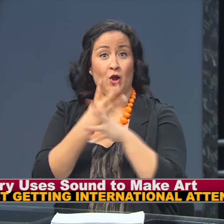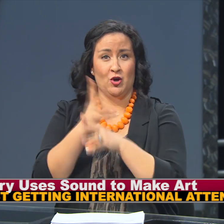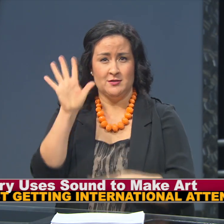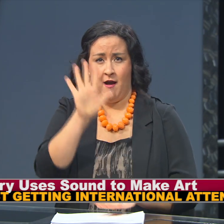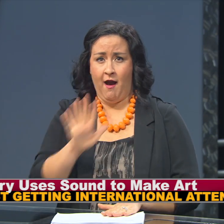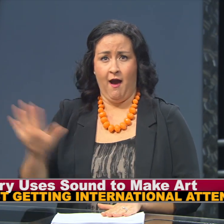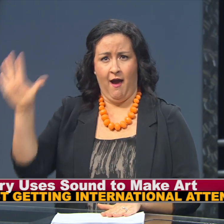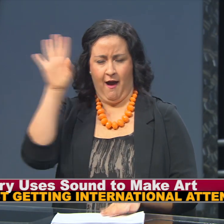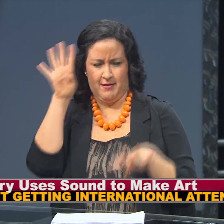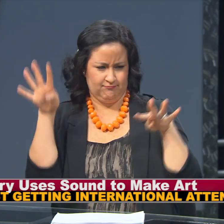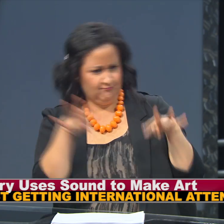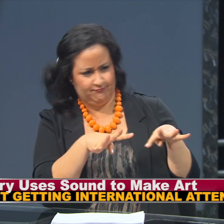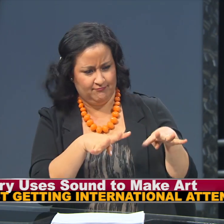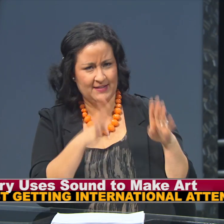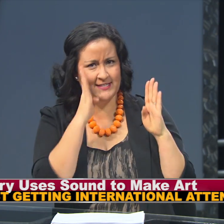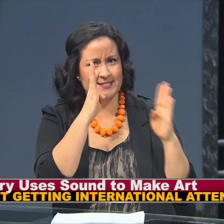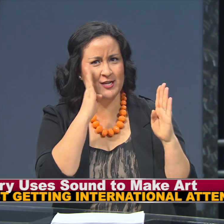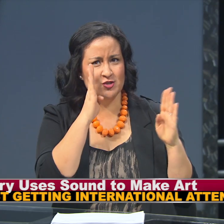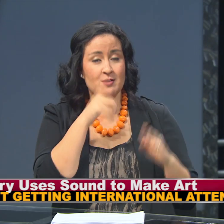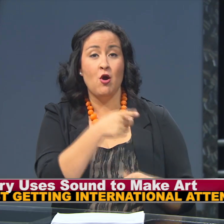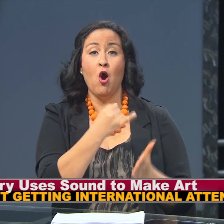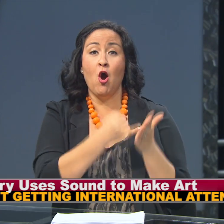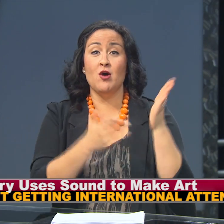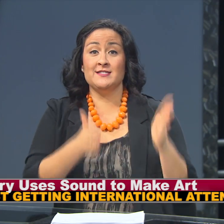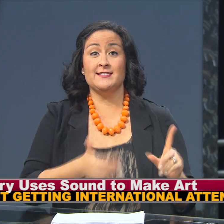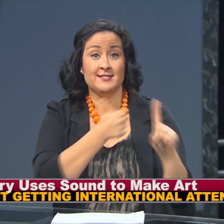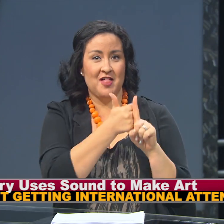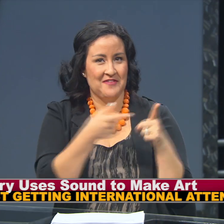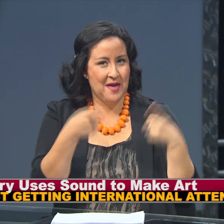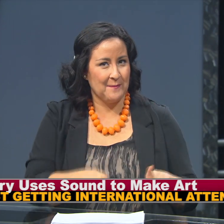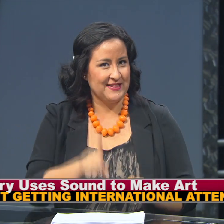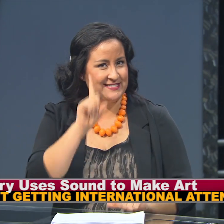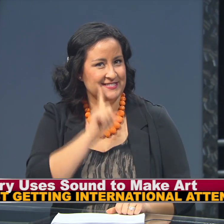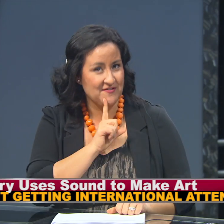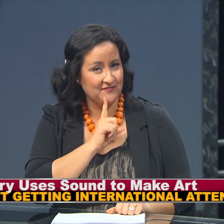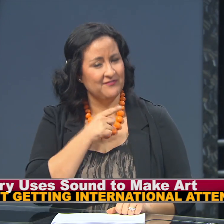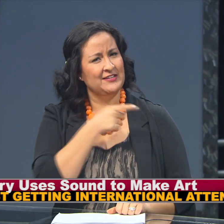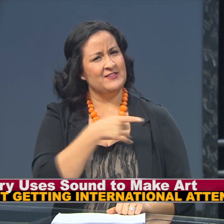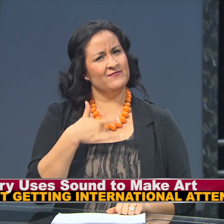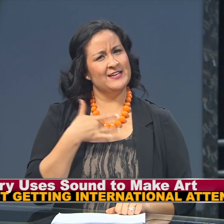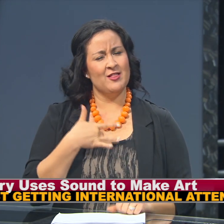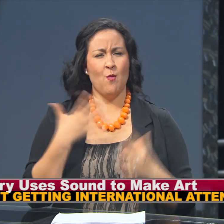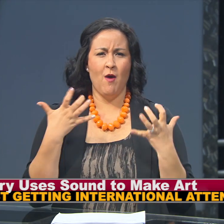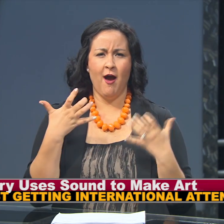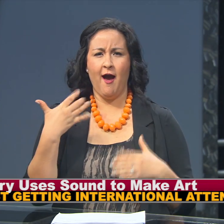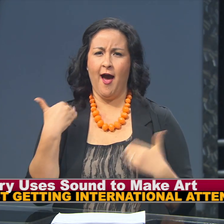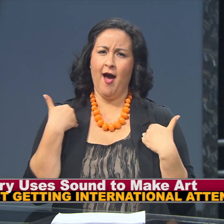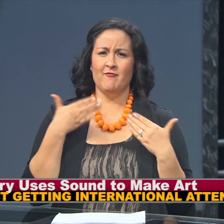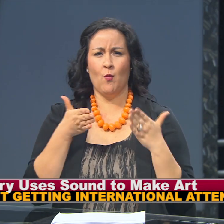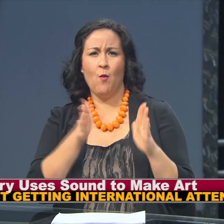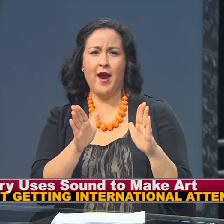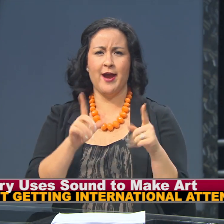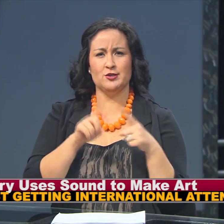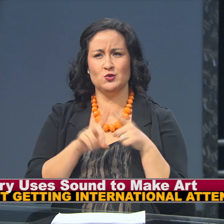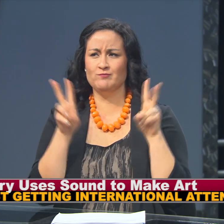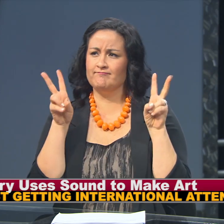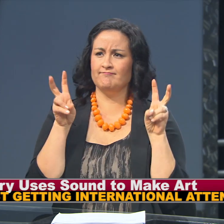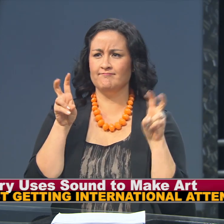The artist herself happens to be deaf and wanted to find a way to have what she calls ownership of sound.